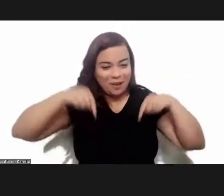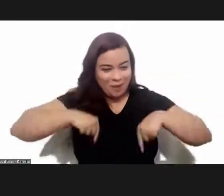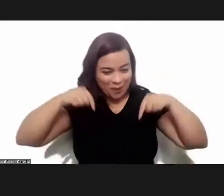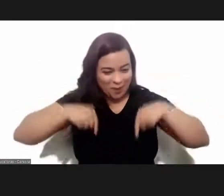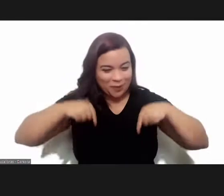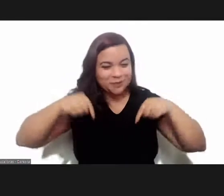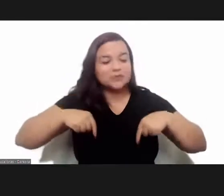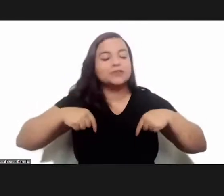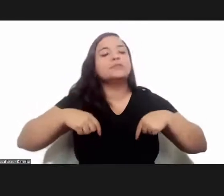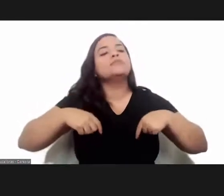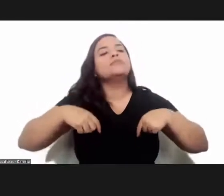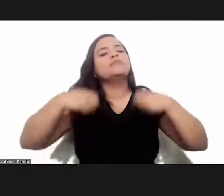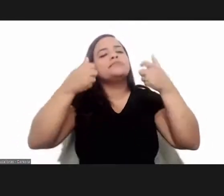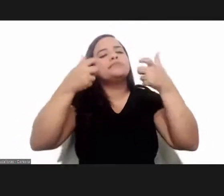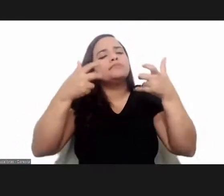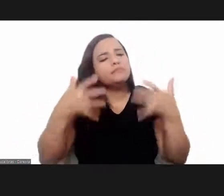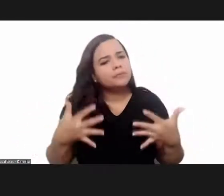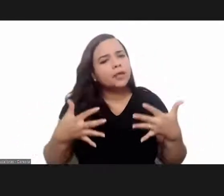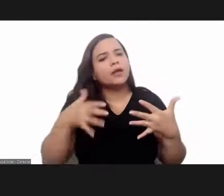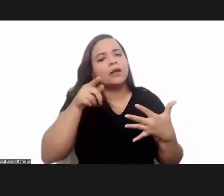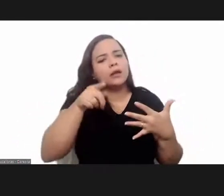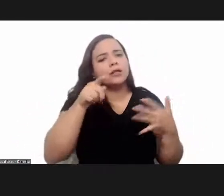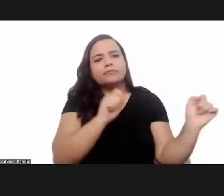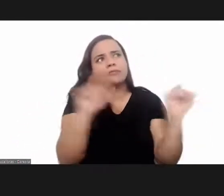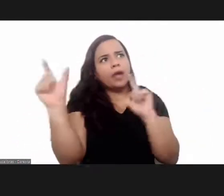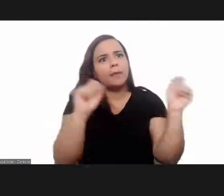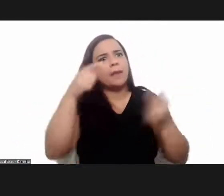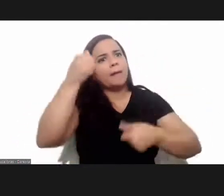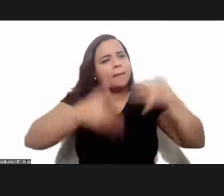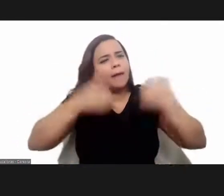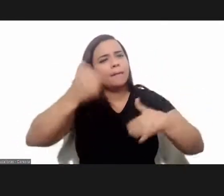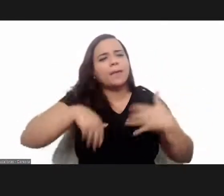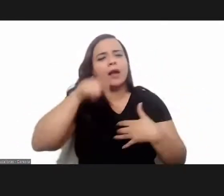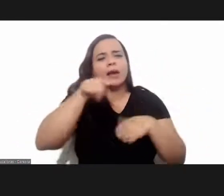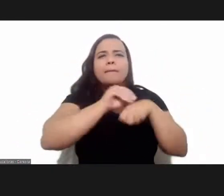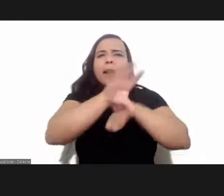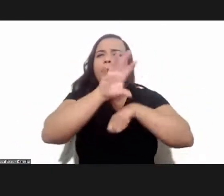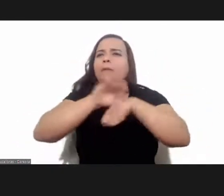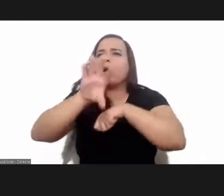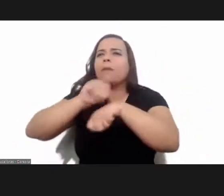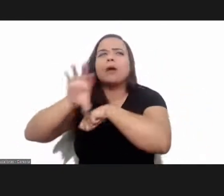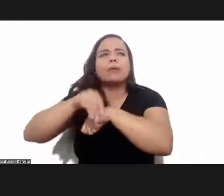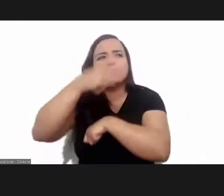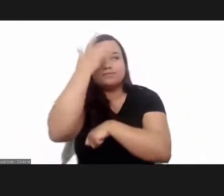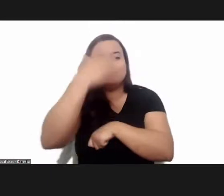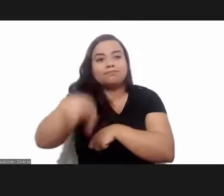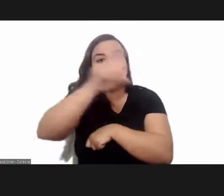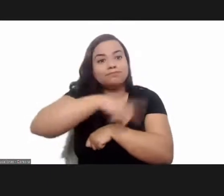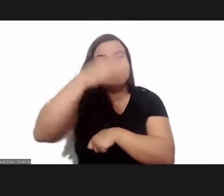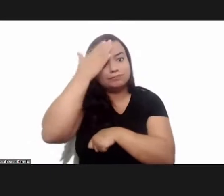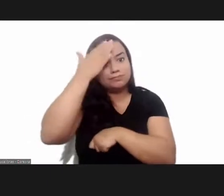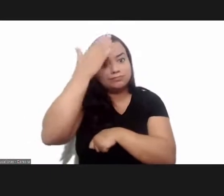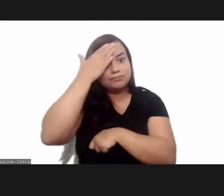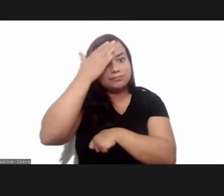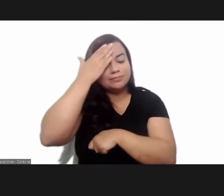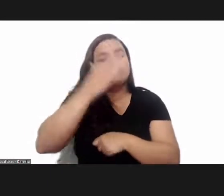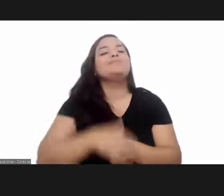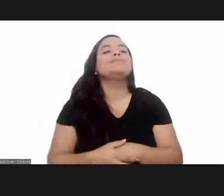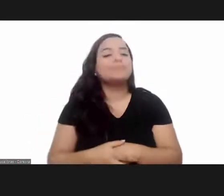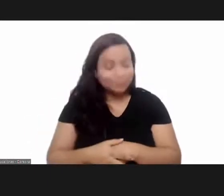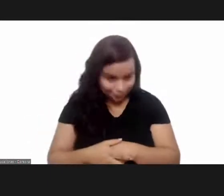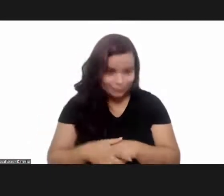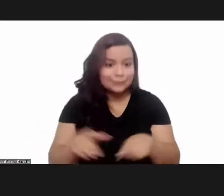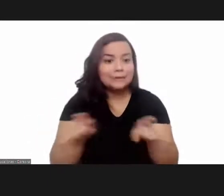in memorias to make this series and memorias uh to publicize these articles